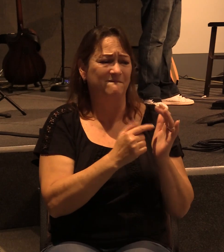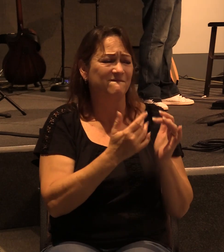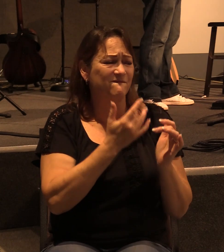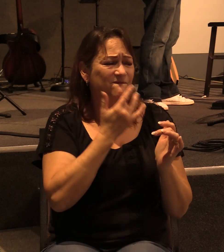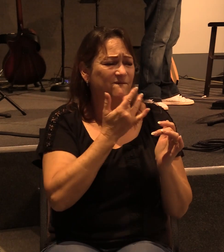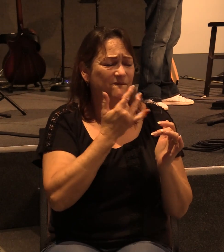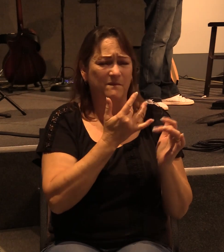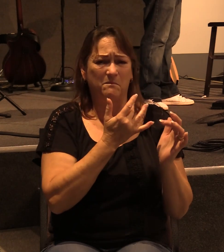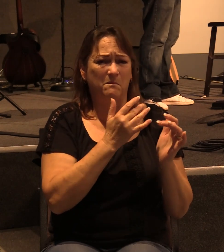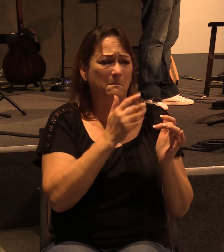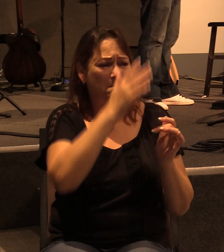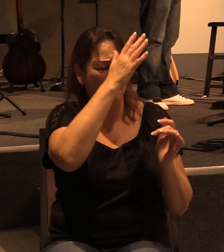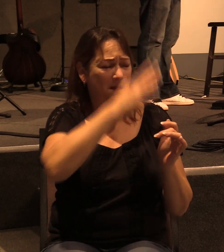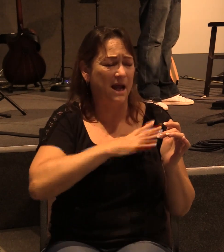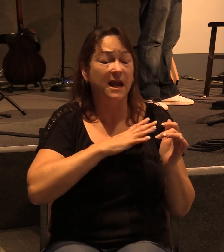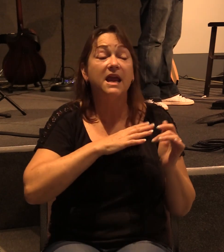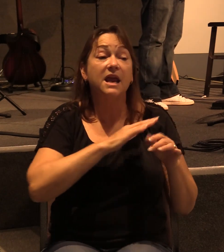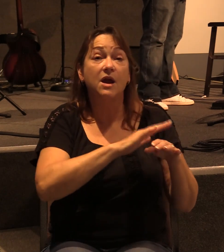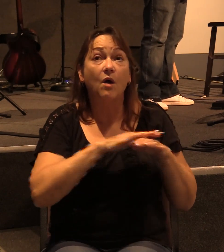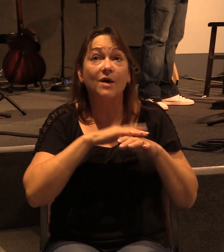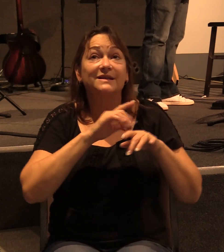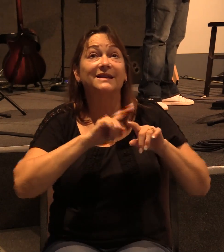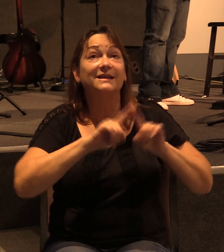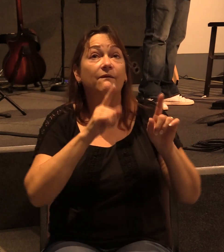men to different ministries.